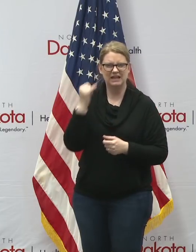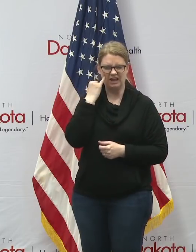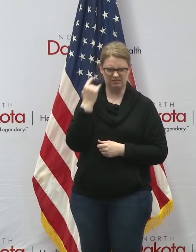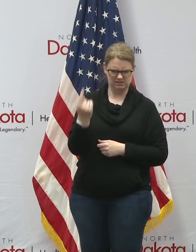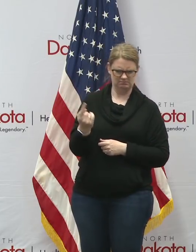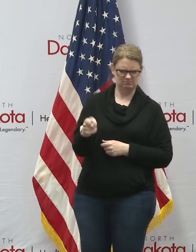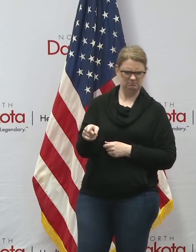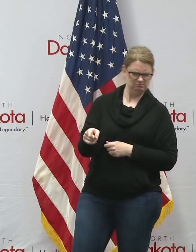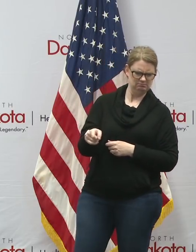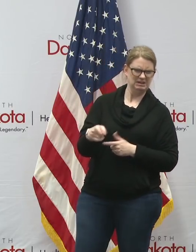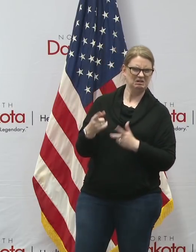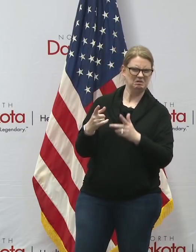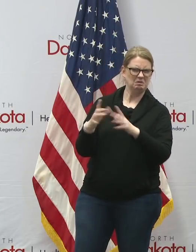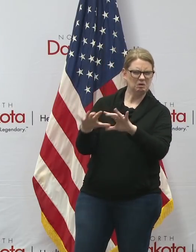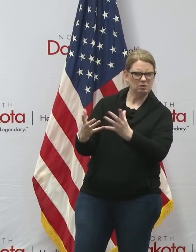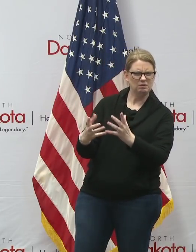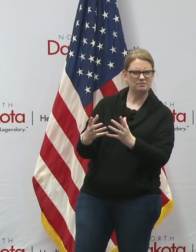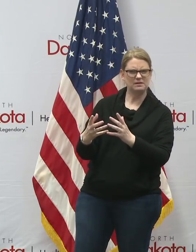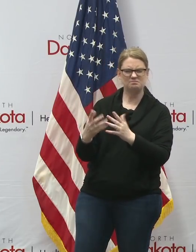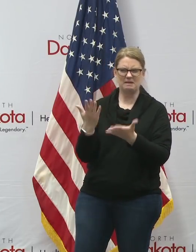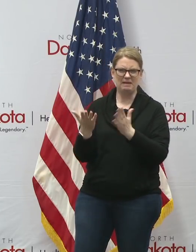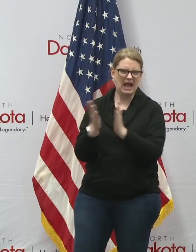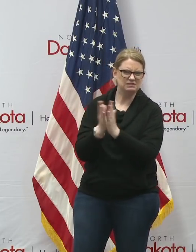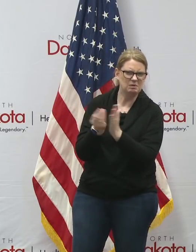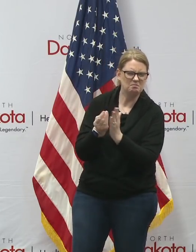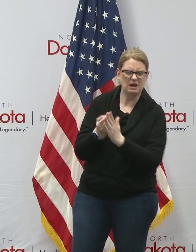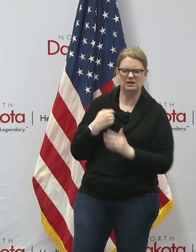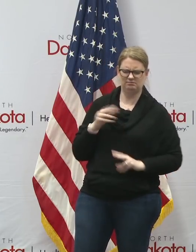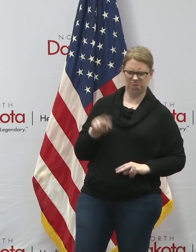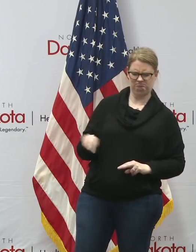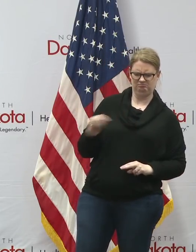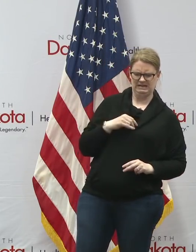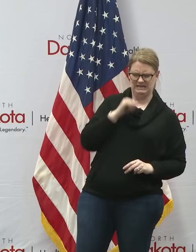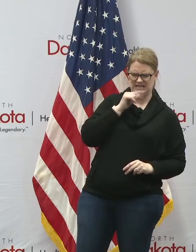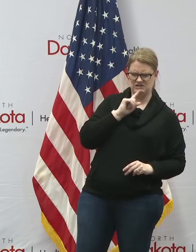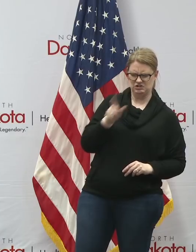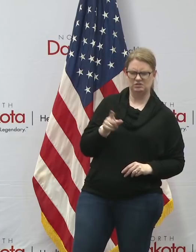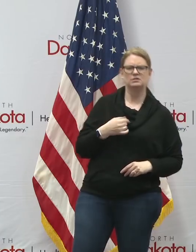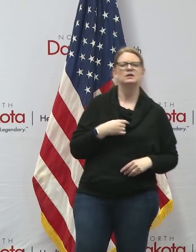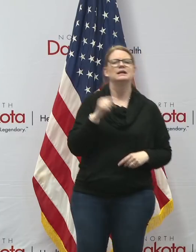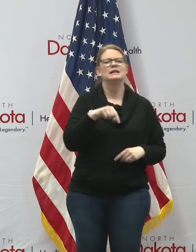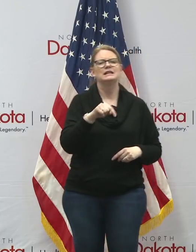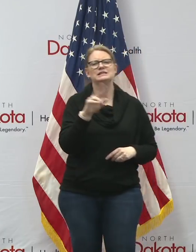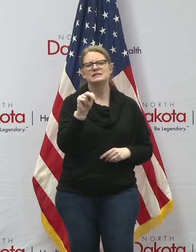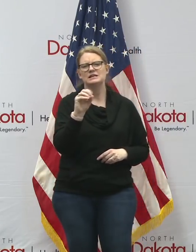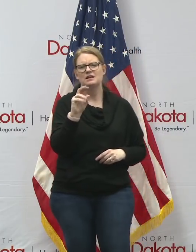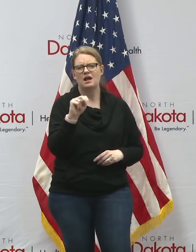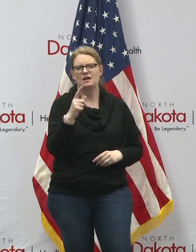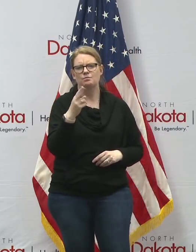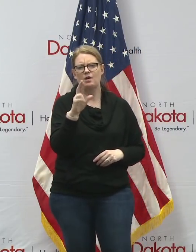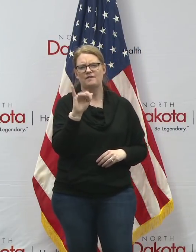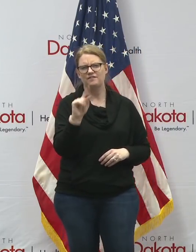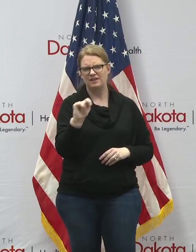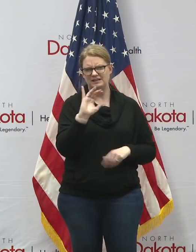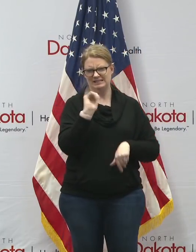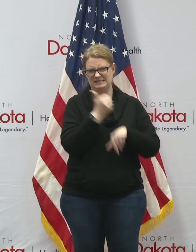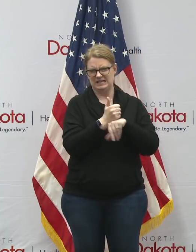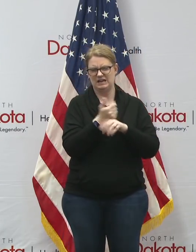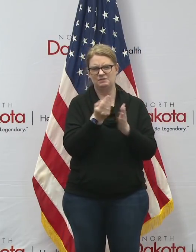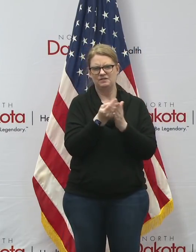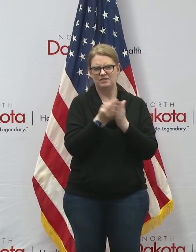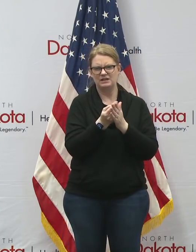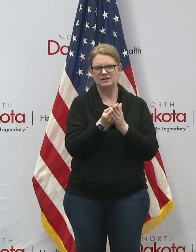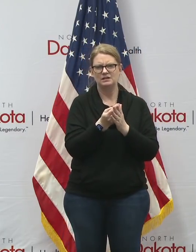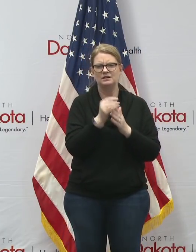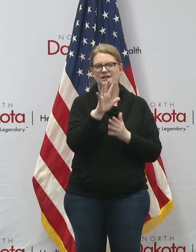organizations that may solicit you the north dakota covid19 community and non-profit response fund was established last week with the lead